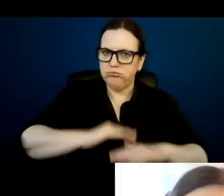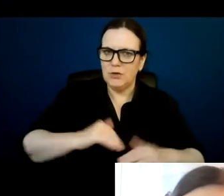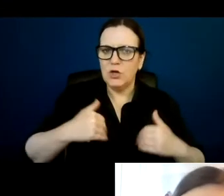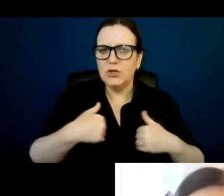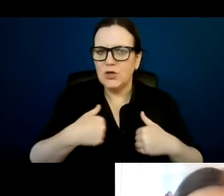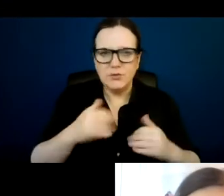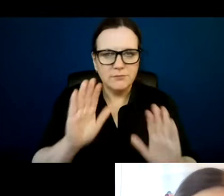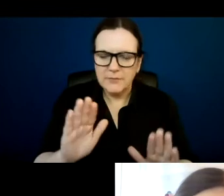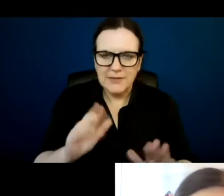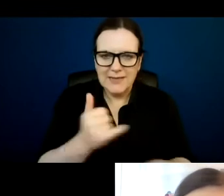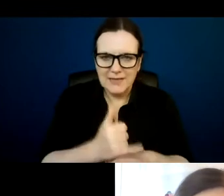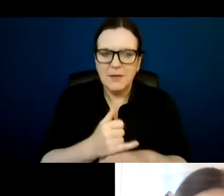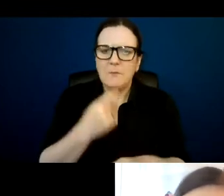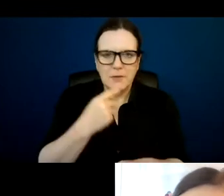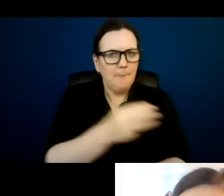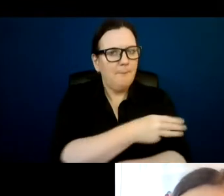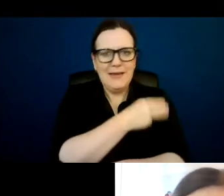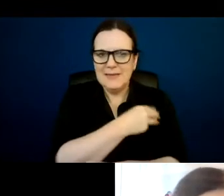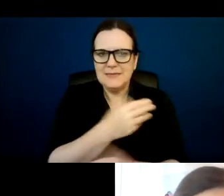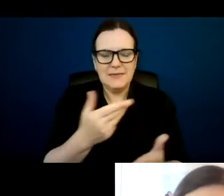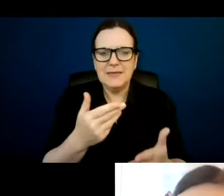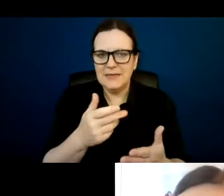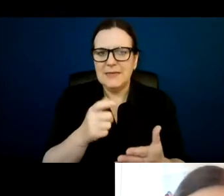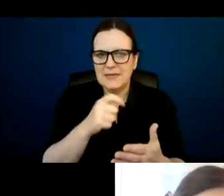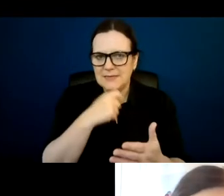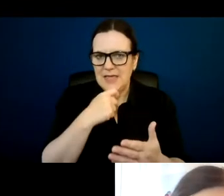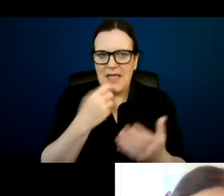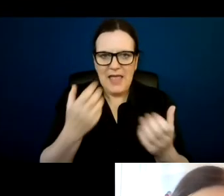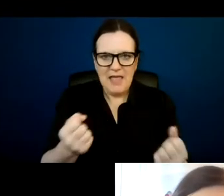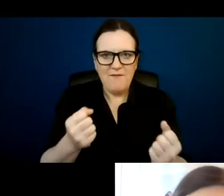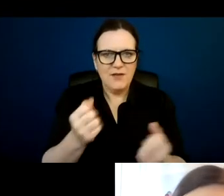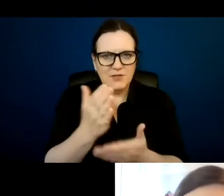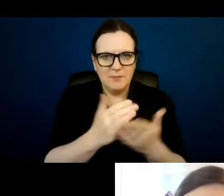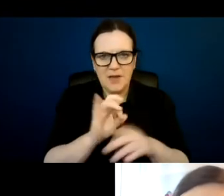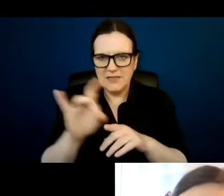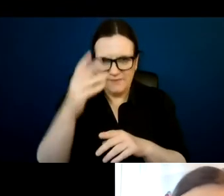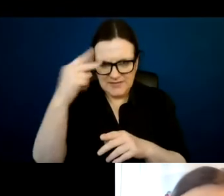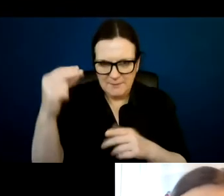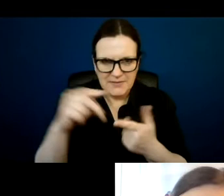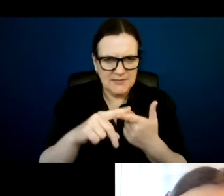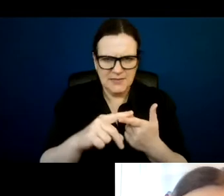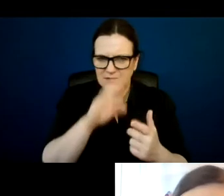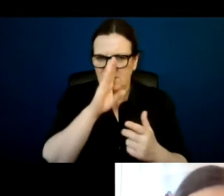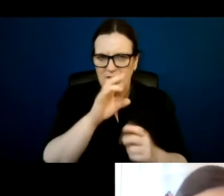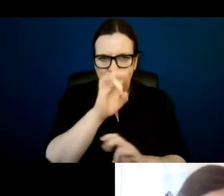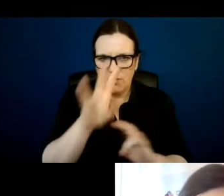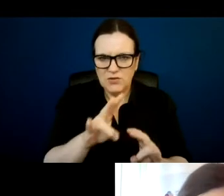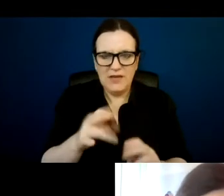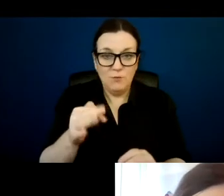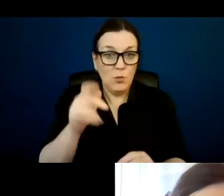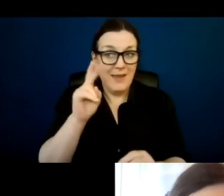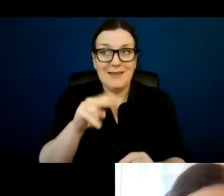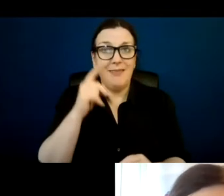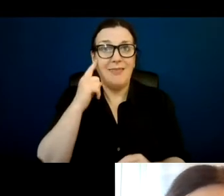please do, you know, articulate them by way of scenarios, send us direct questions. And if you can point to